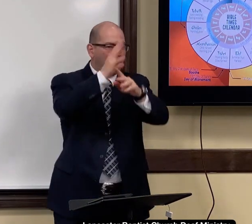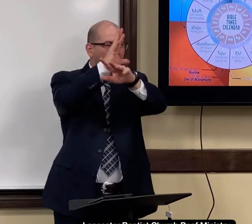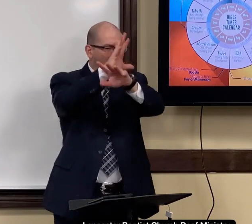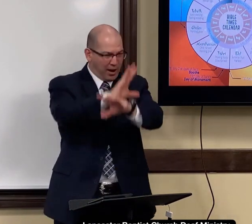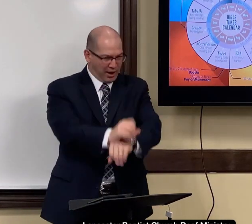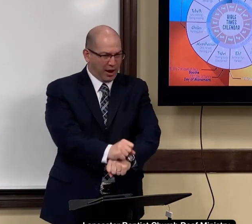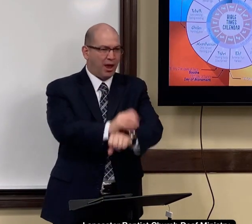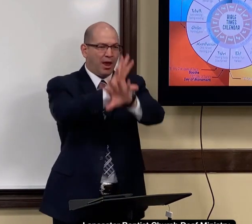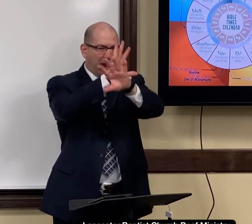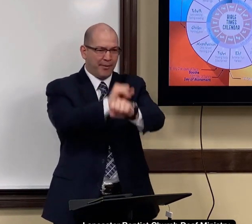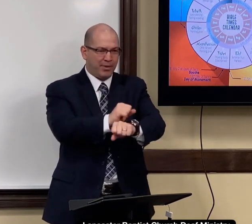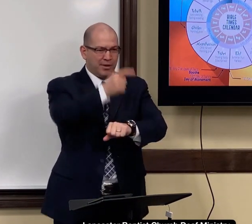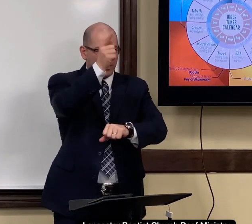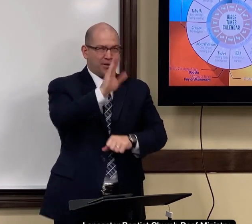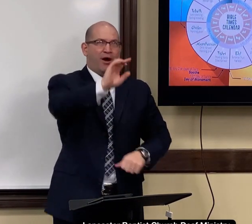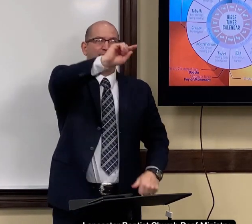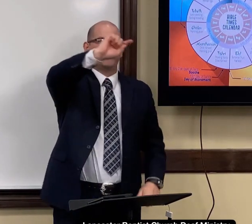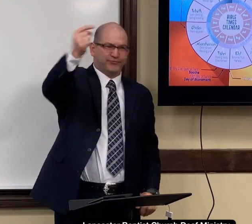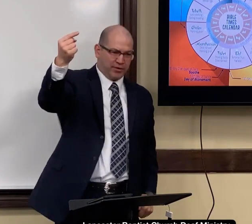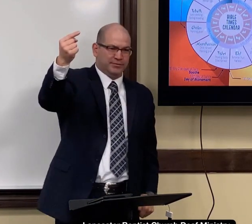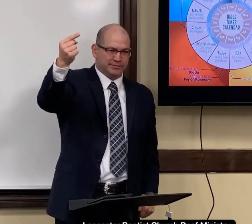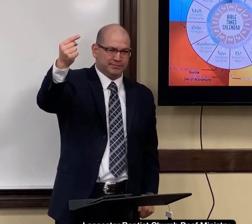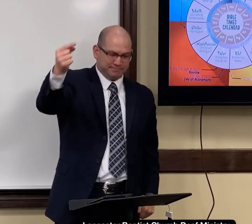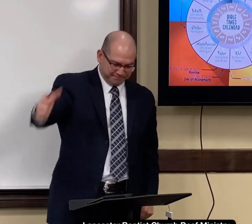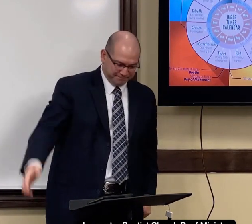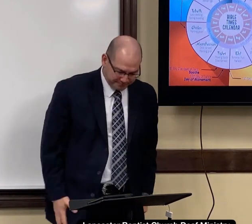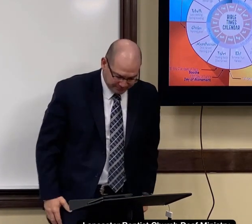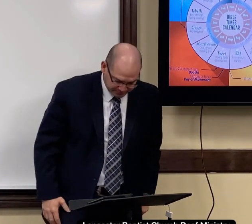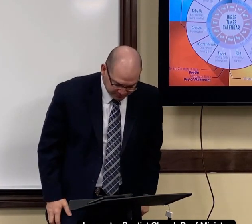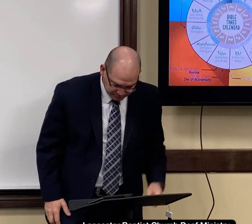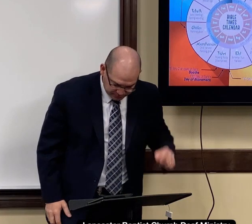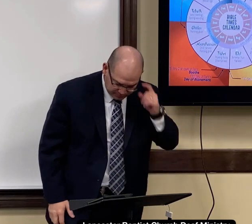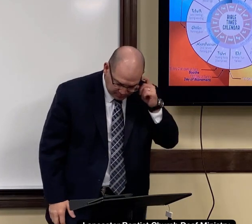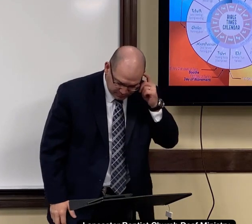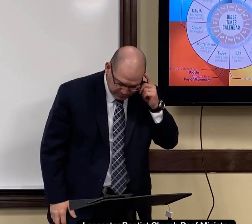It's a good habit to place God first.